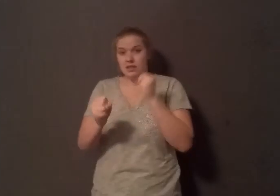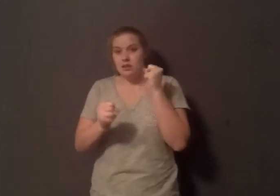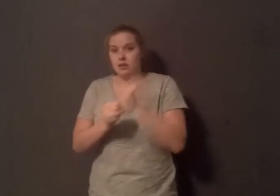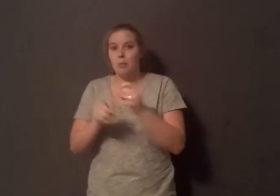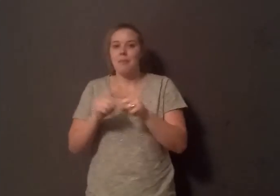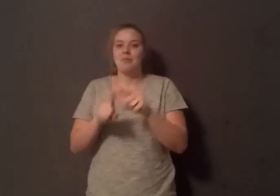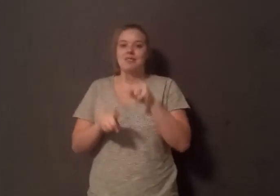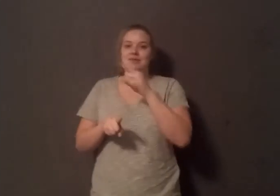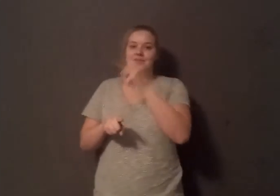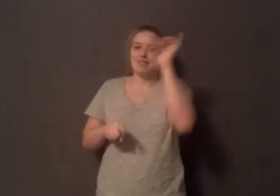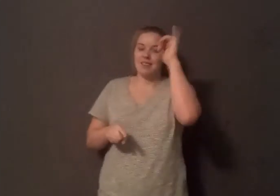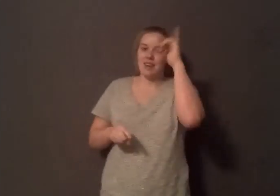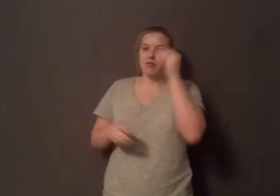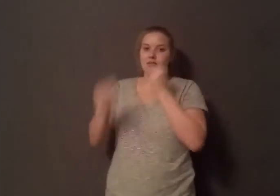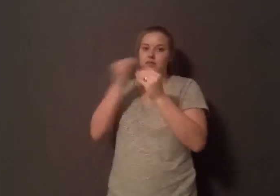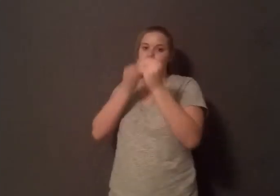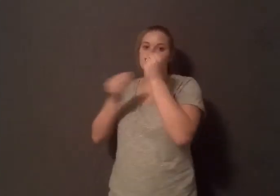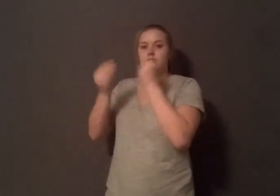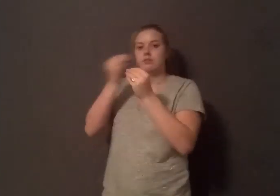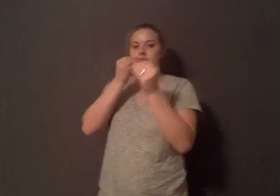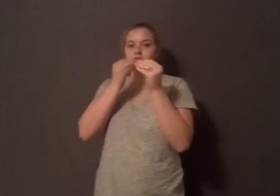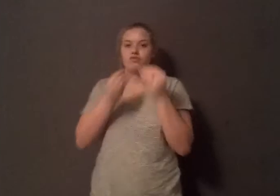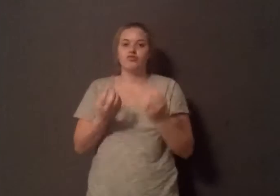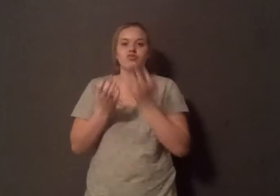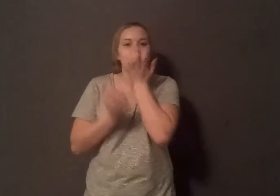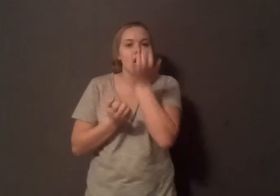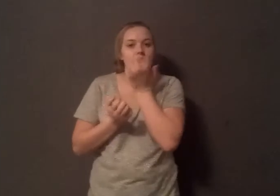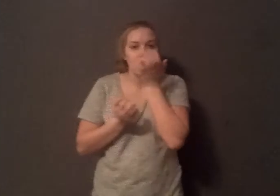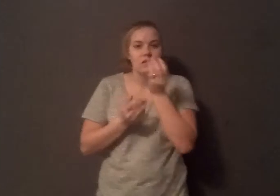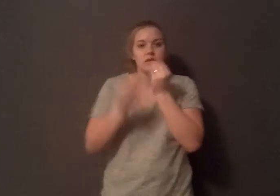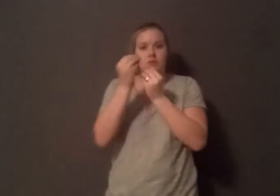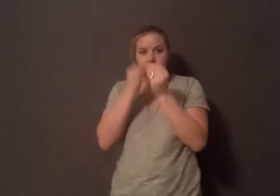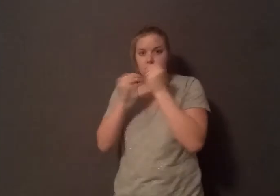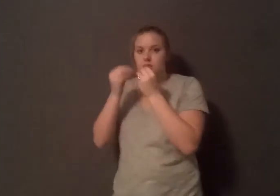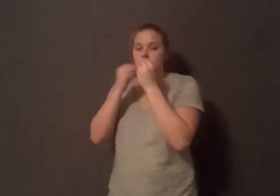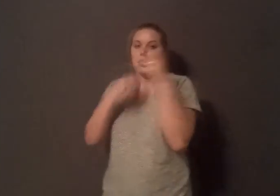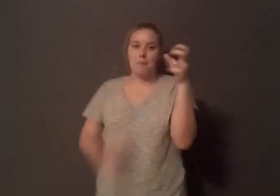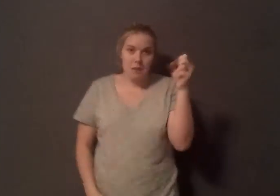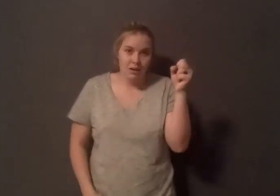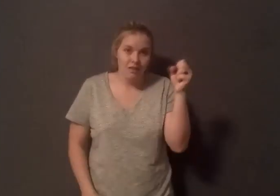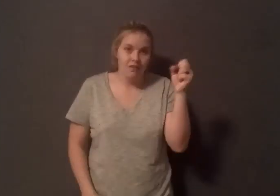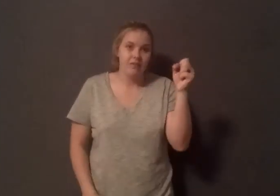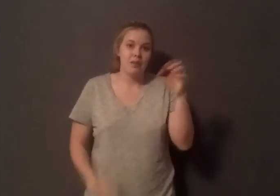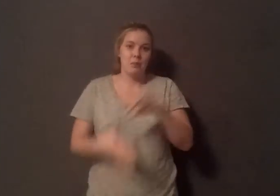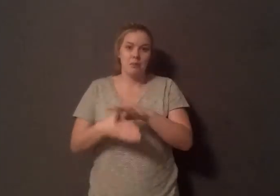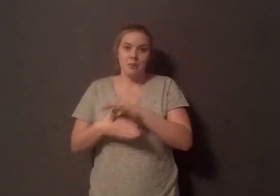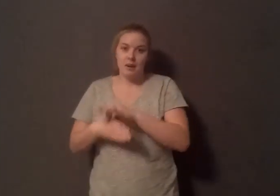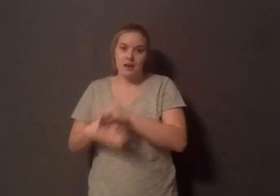in one day. And that dioxin will accumulate in its fat, which includes the milk and the meat. And anyone eating meat or dairy products is